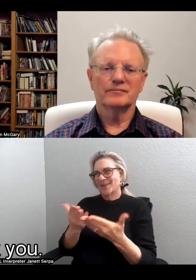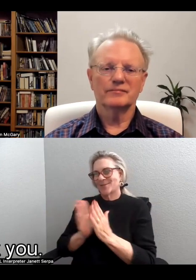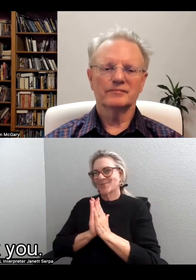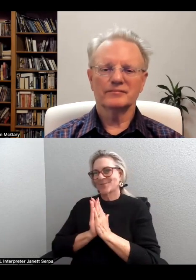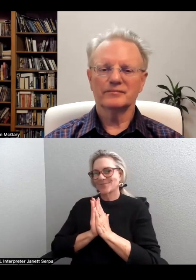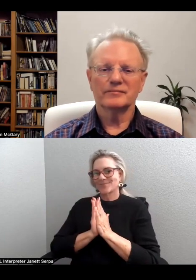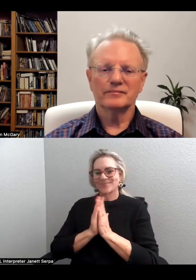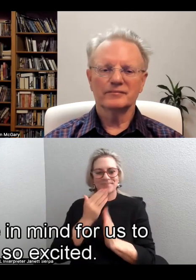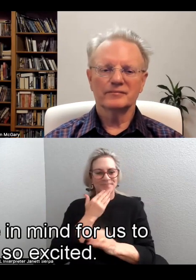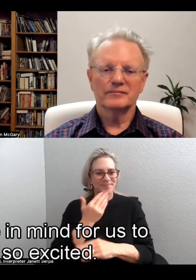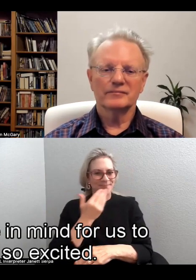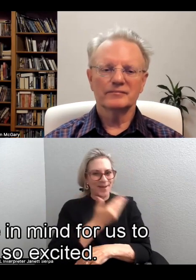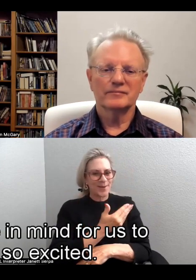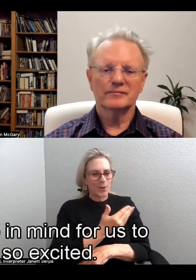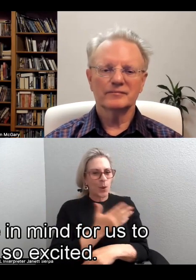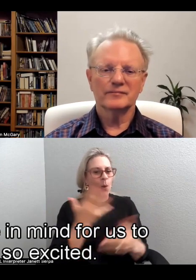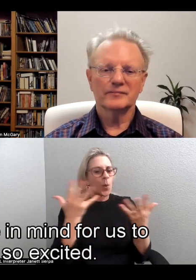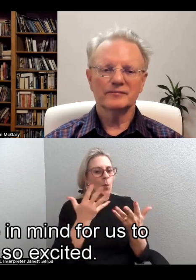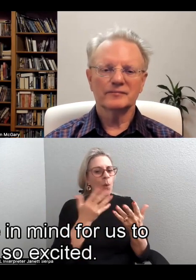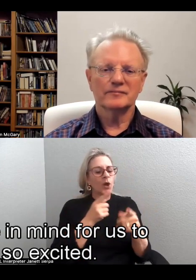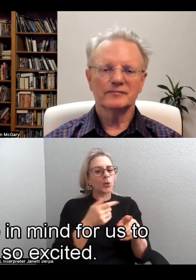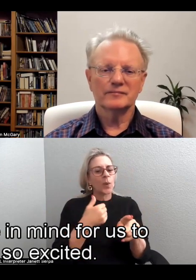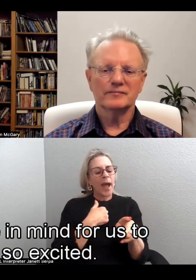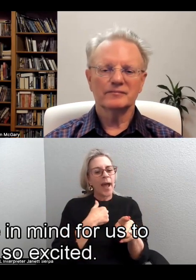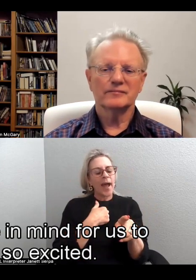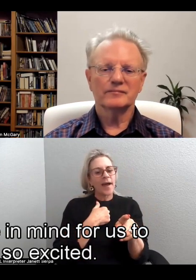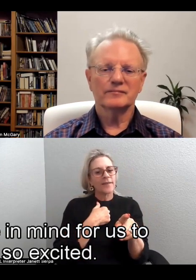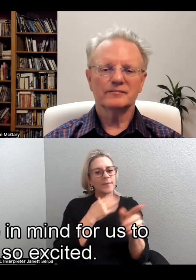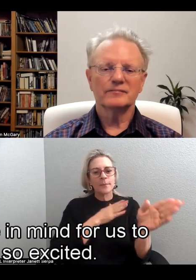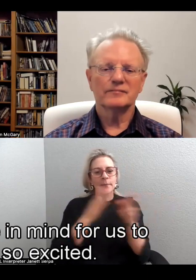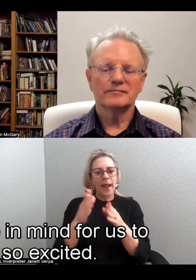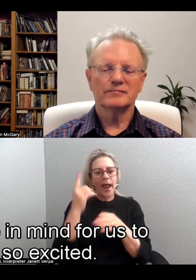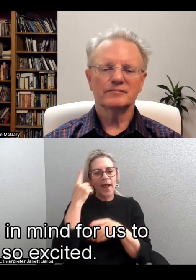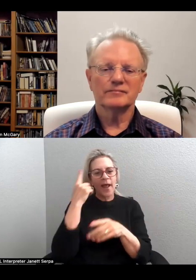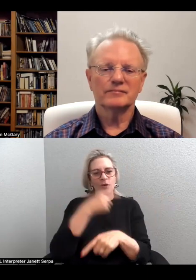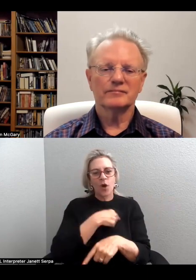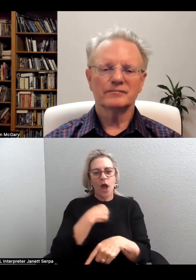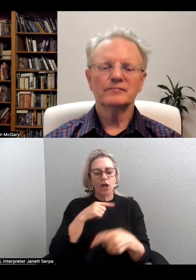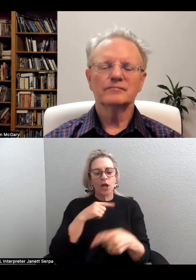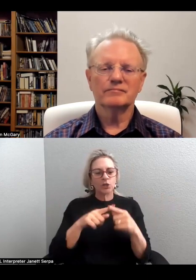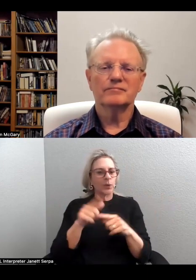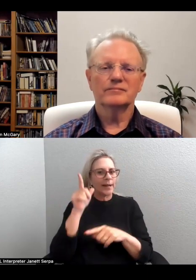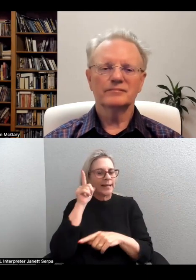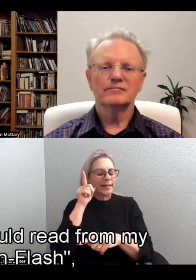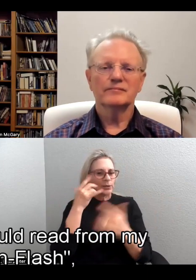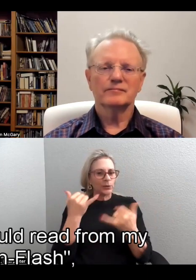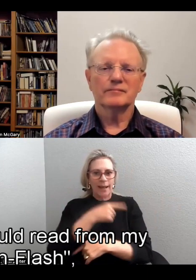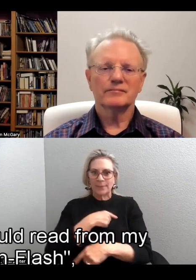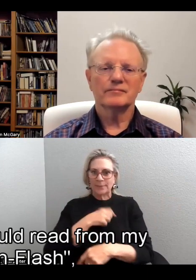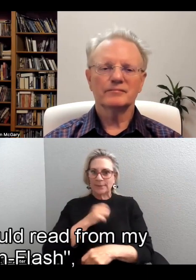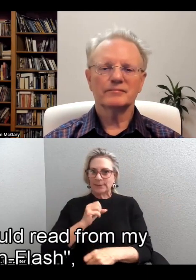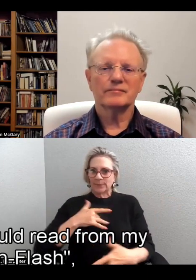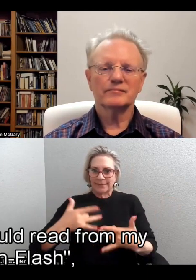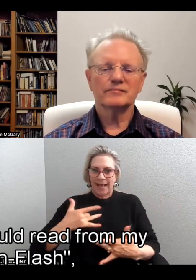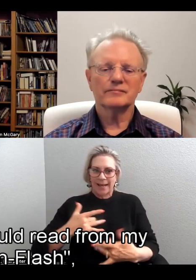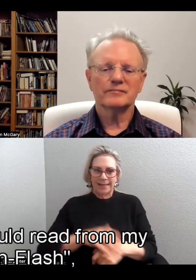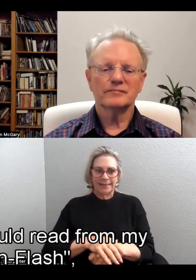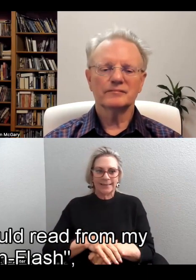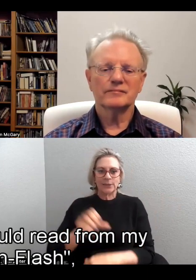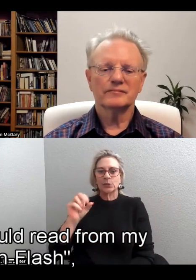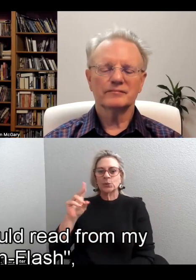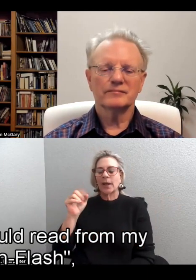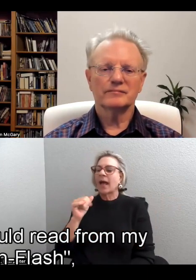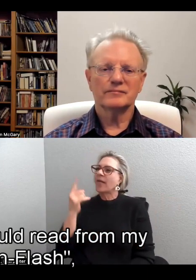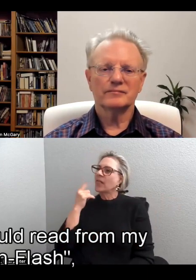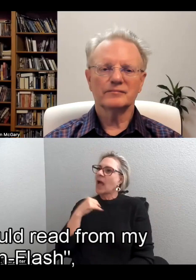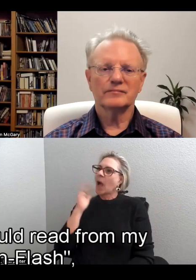Thank you. What did you have in mind for us to listen to? I'm so excited. I thought I